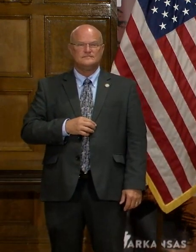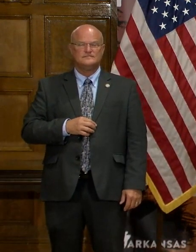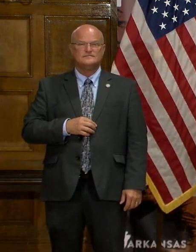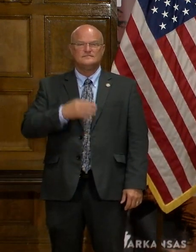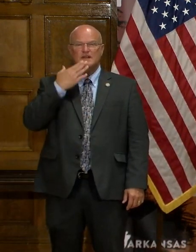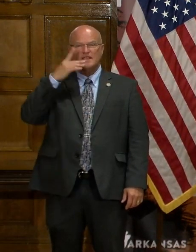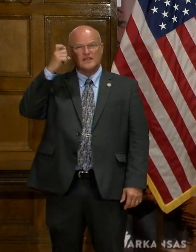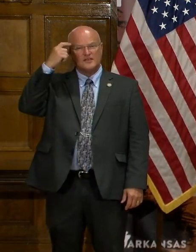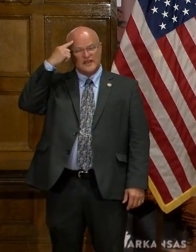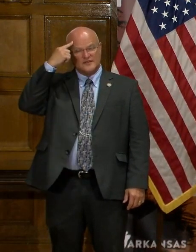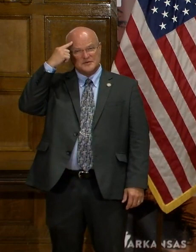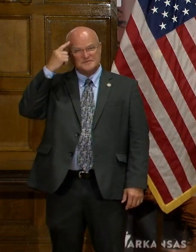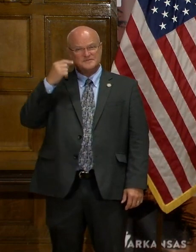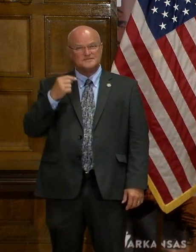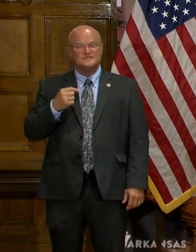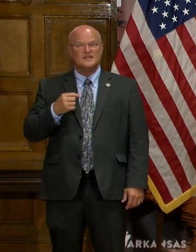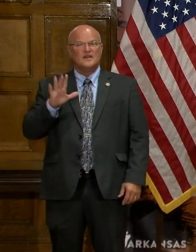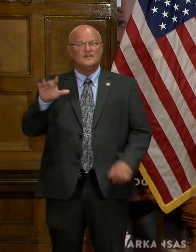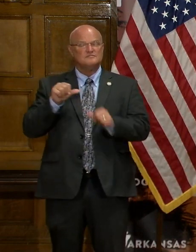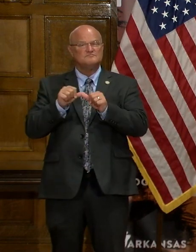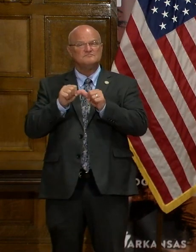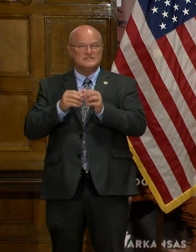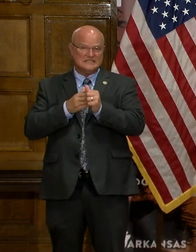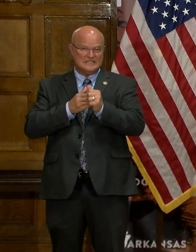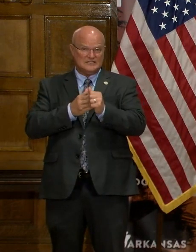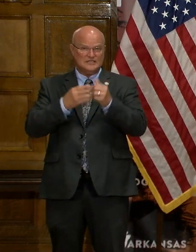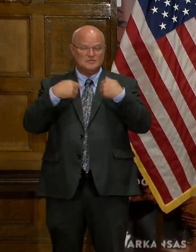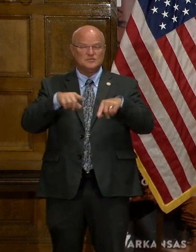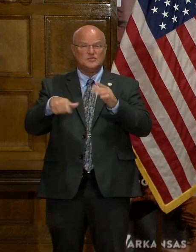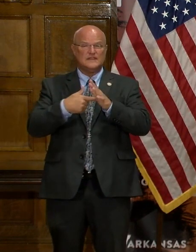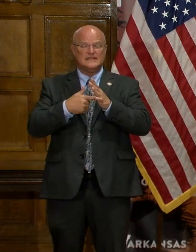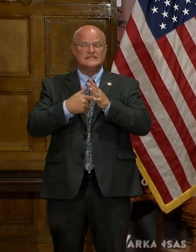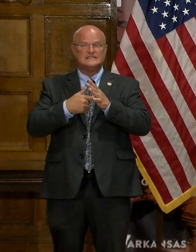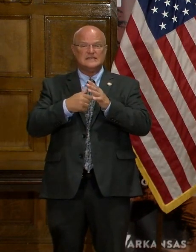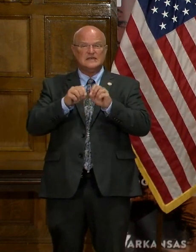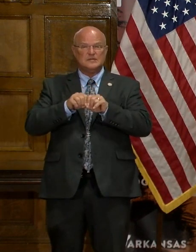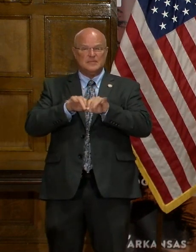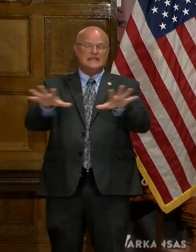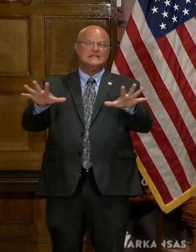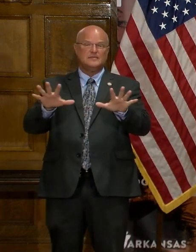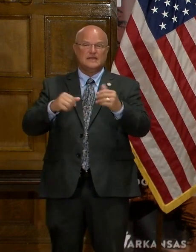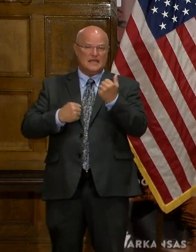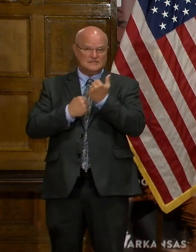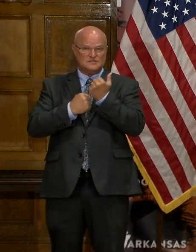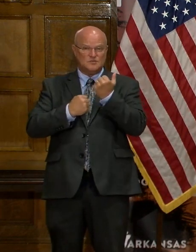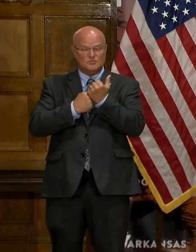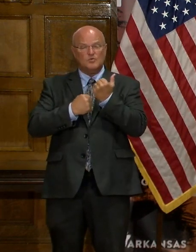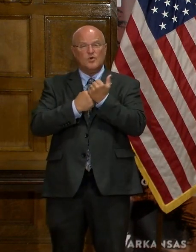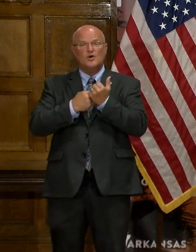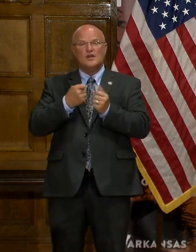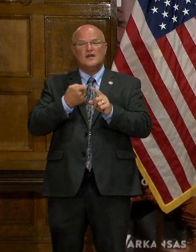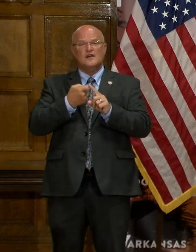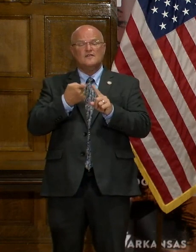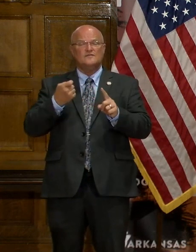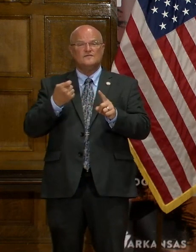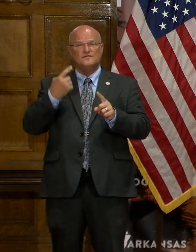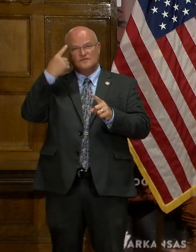Thank you, Governor, for your continued leadership during this pandemic and for your support of the